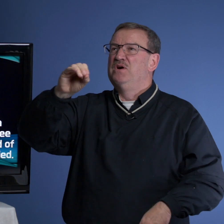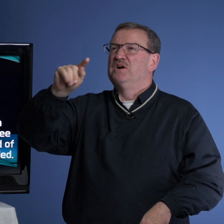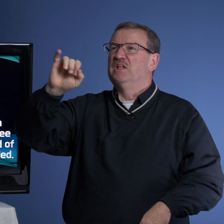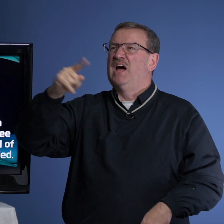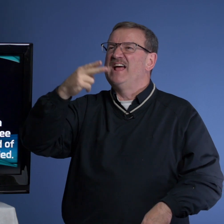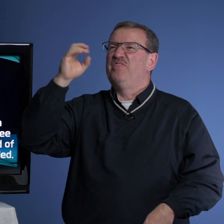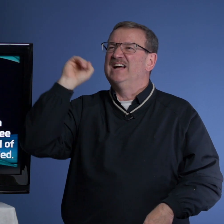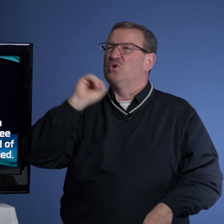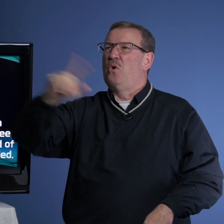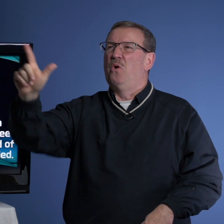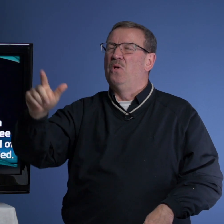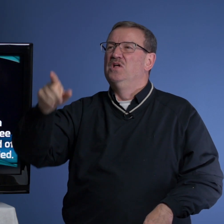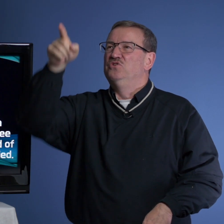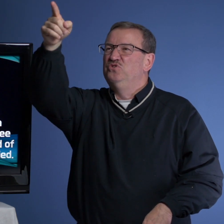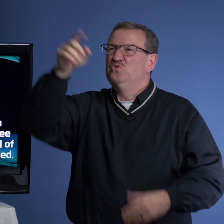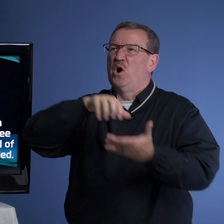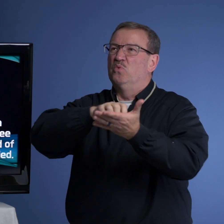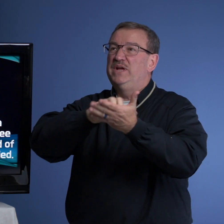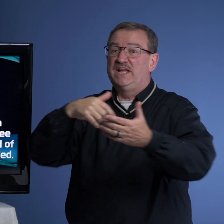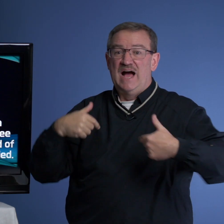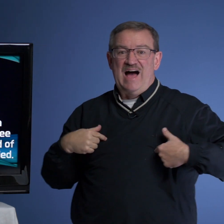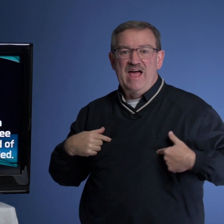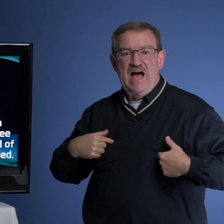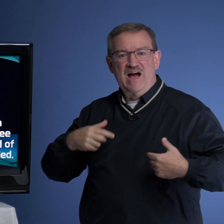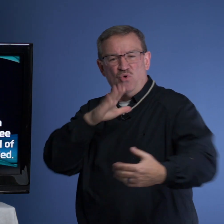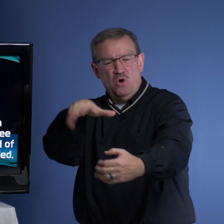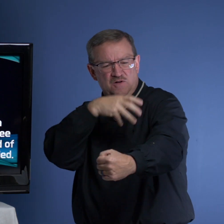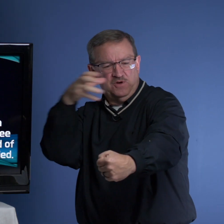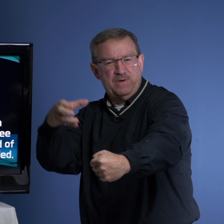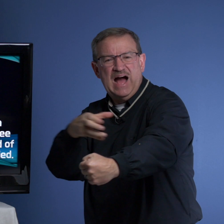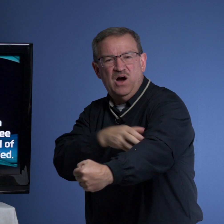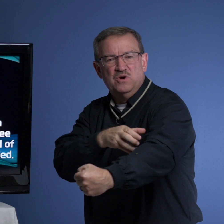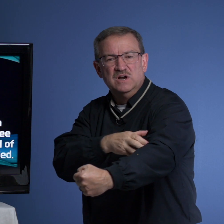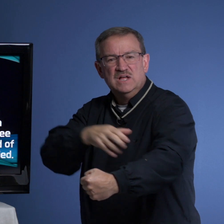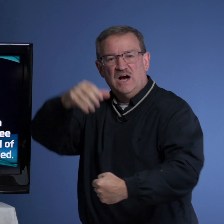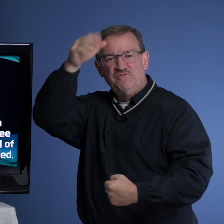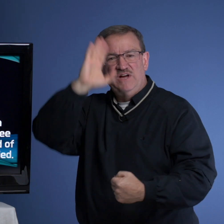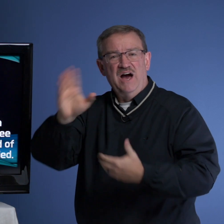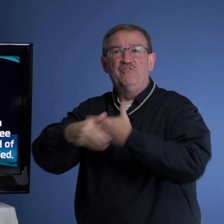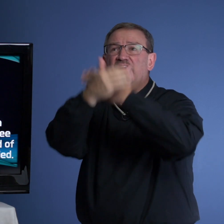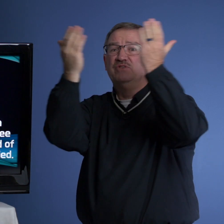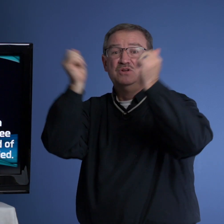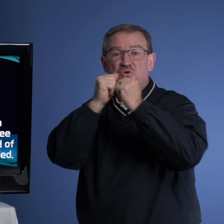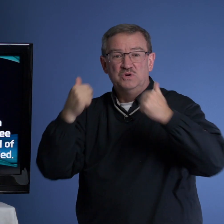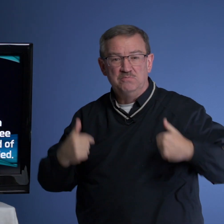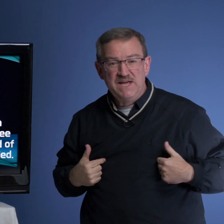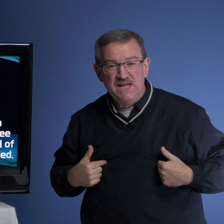Goliath. That's all. You are weak. I have all of the power of God of heaven with me.